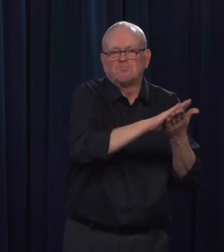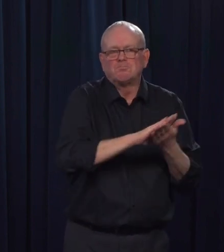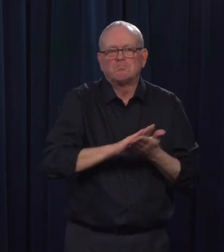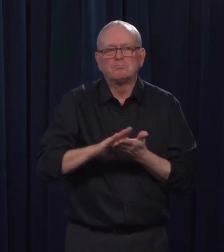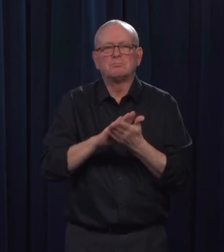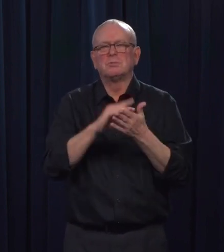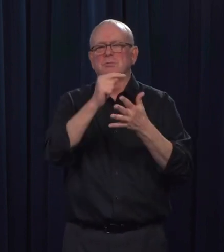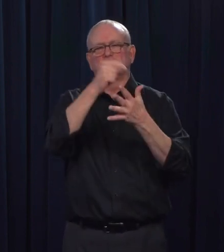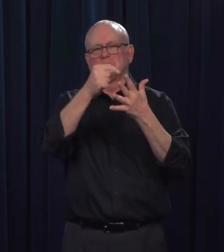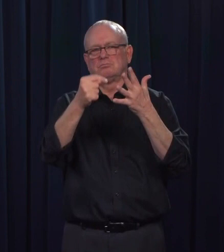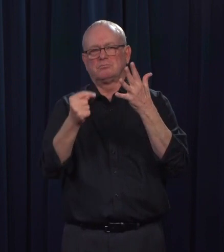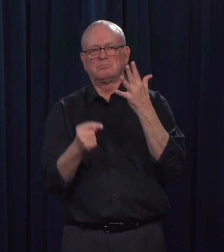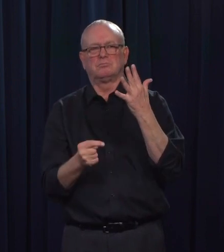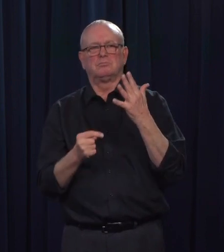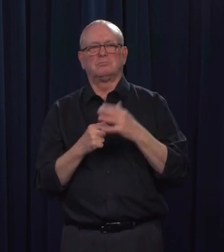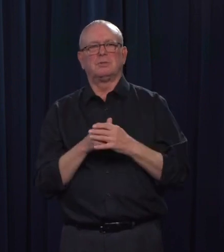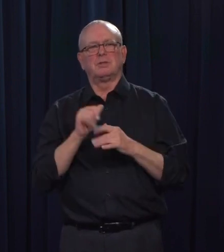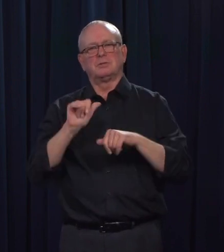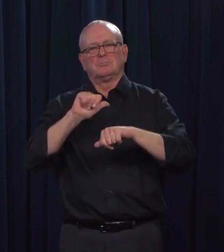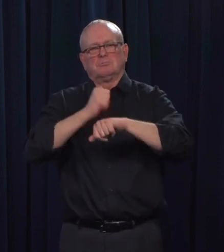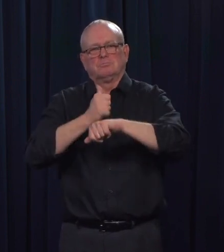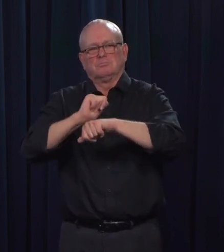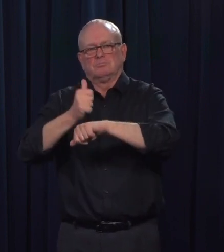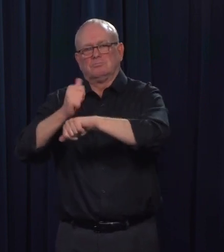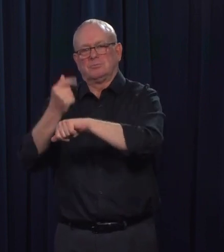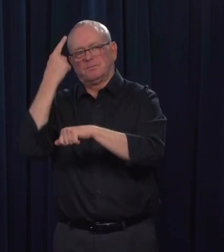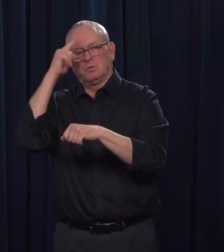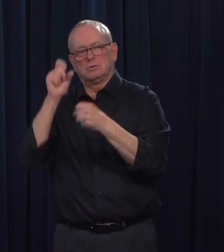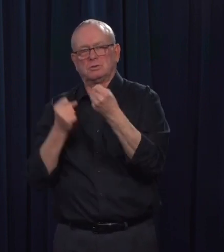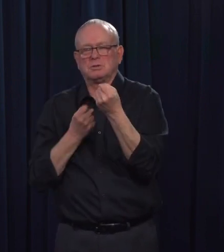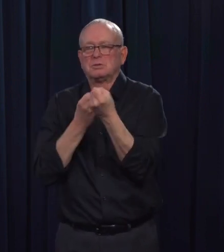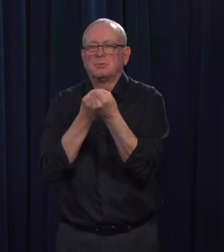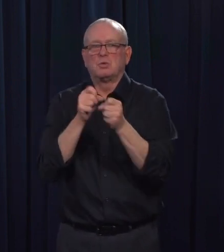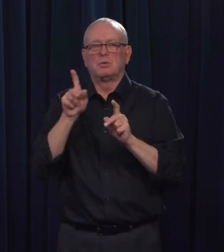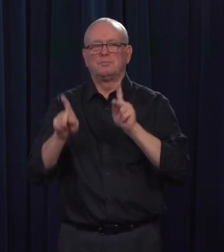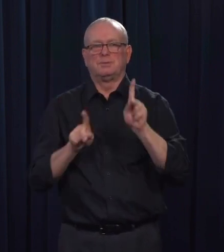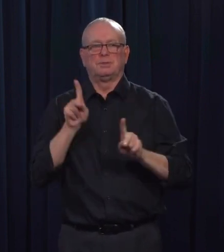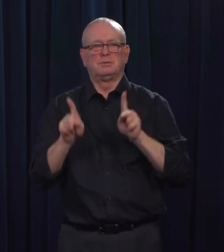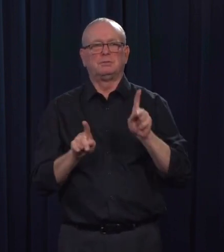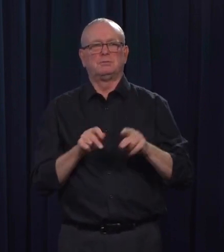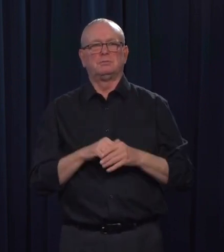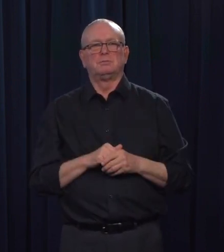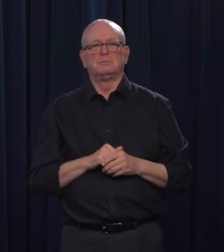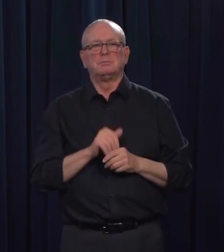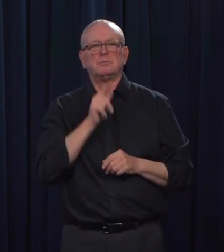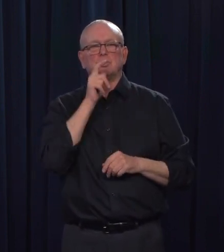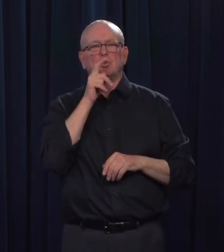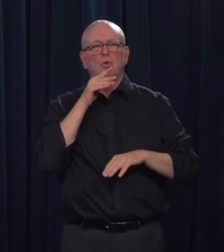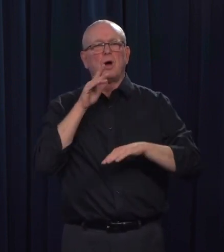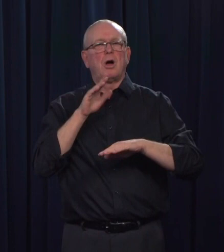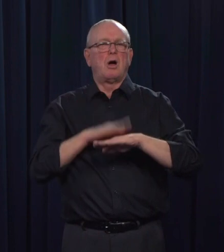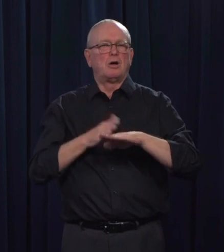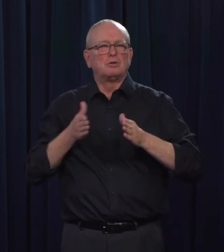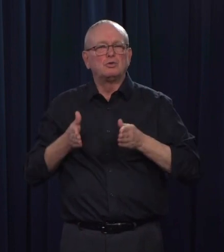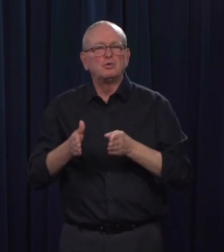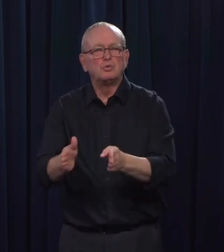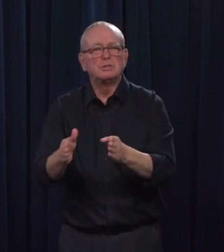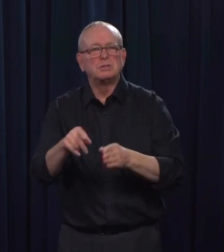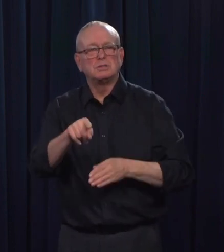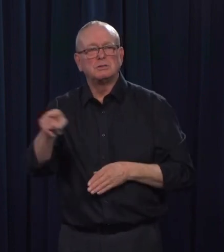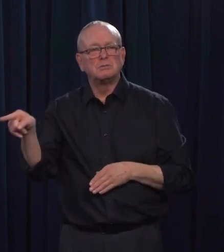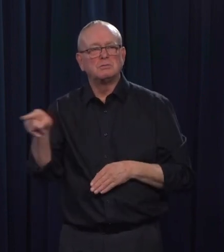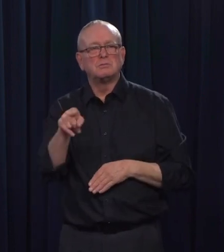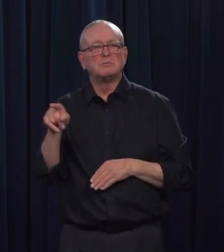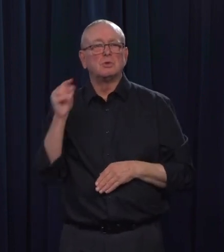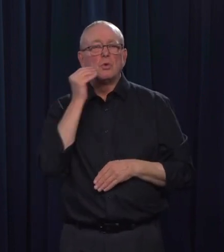have helped support our most vulnerable populations. Unfortunately, as Albertans face great adversity, we have